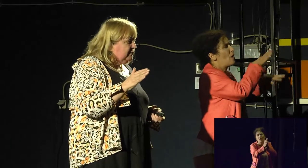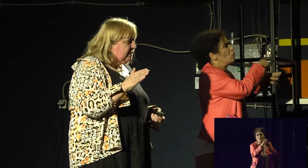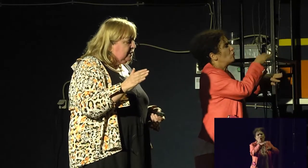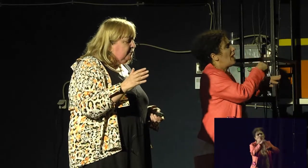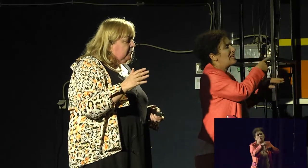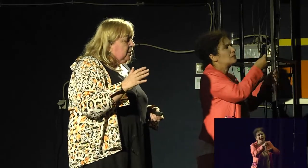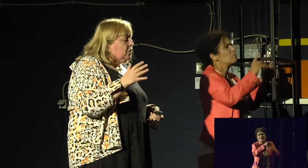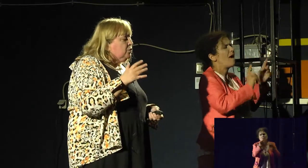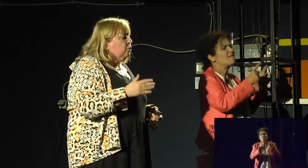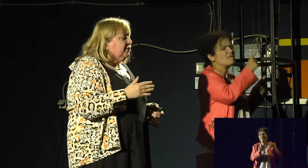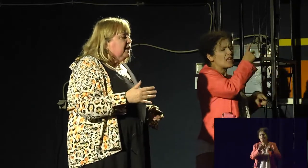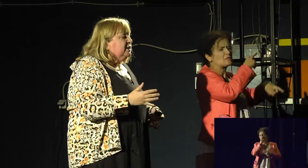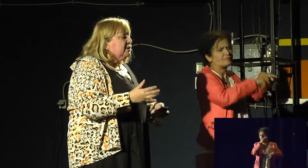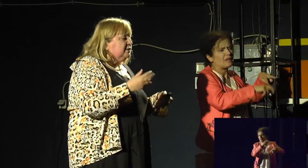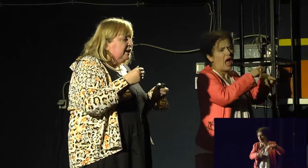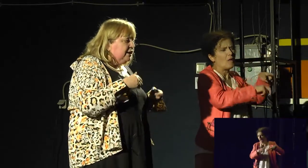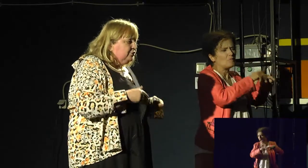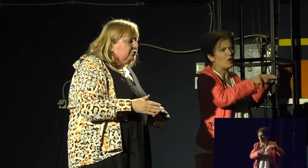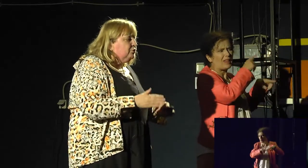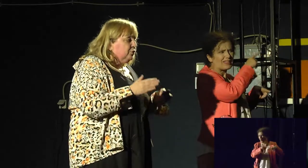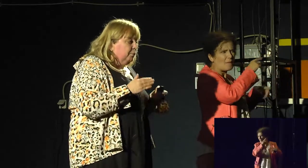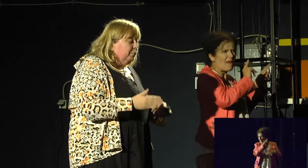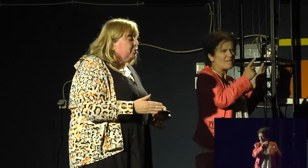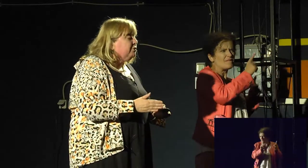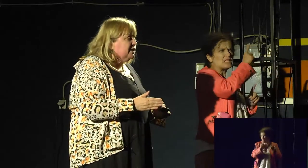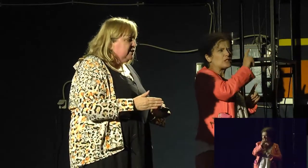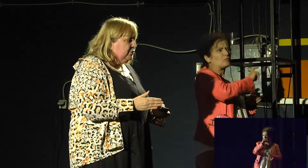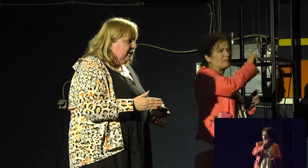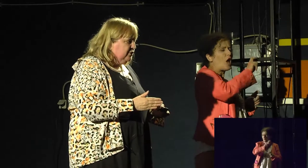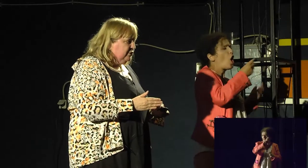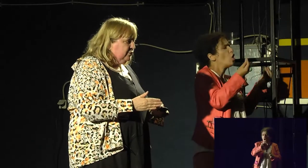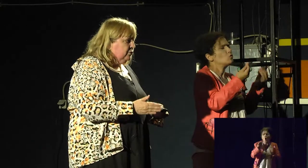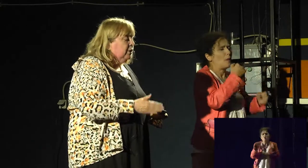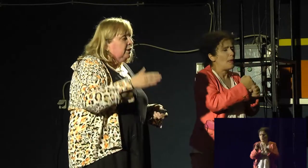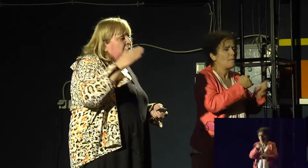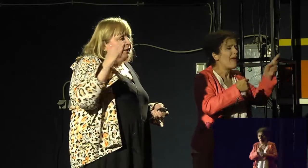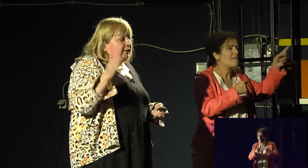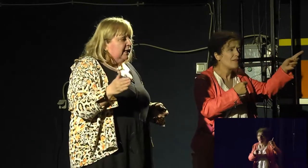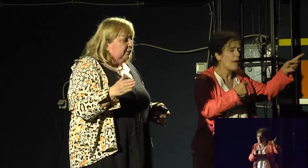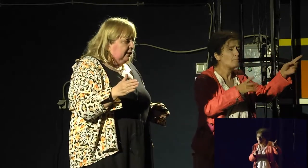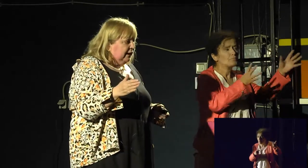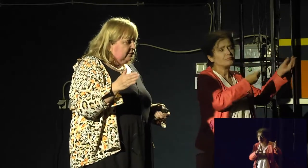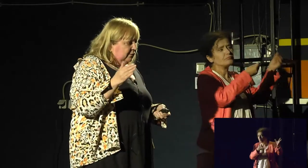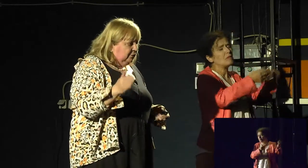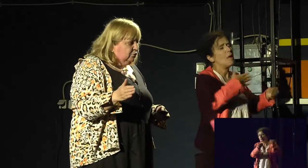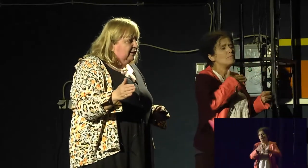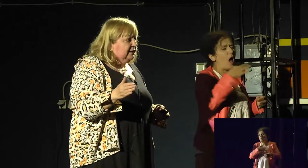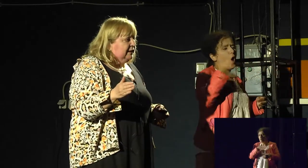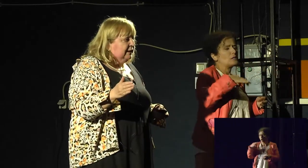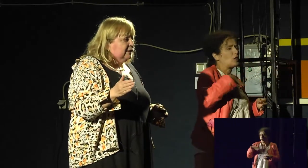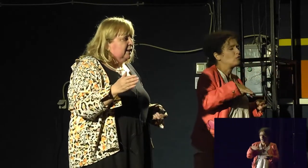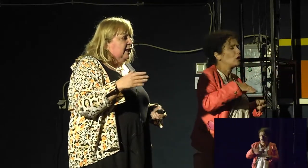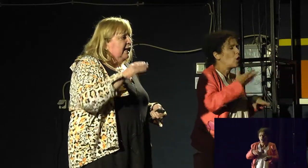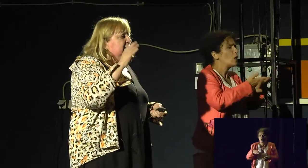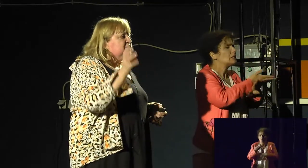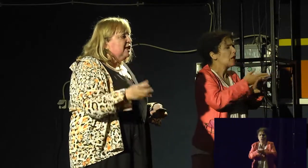HIV rate. So what they did, they introduced compulsory sex education in school. They had youth